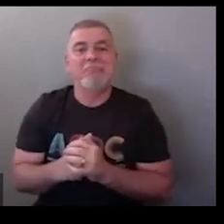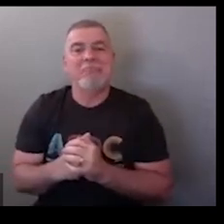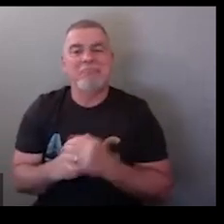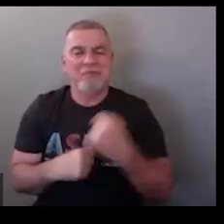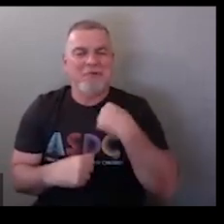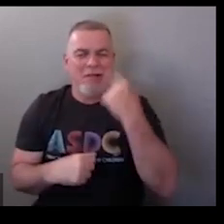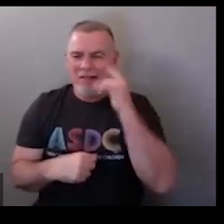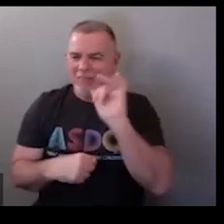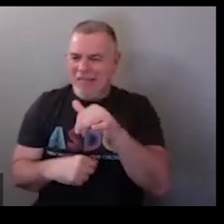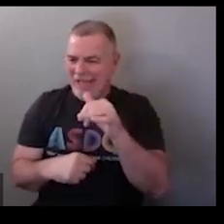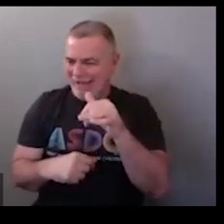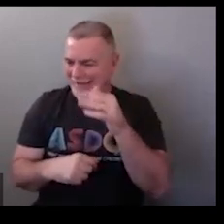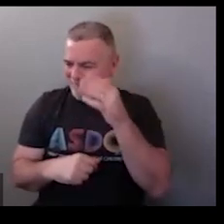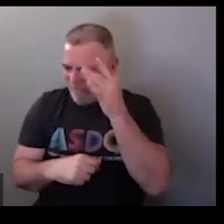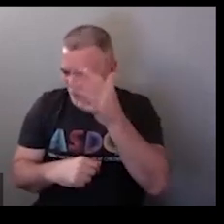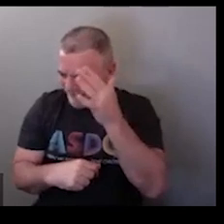nope I haven't seen that one